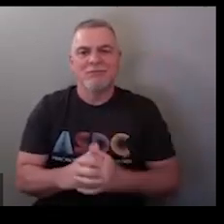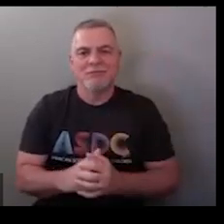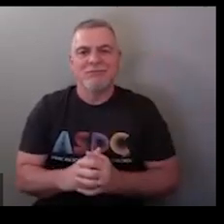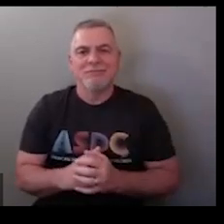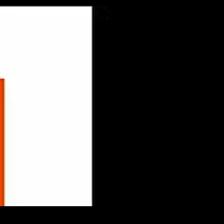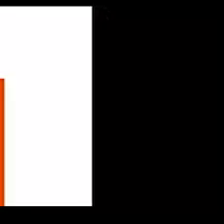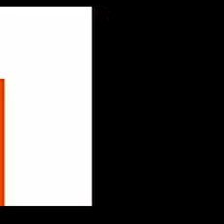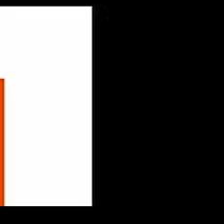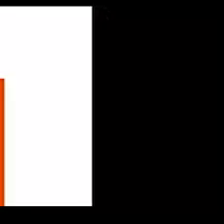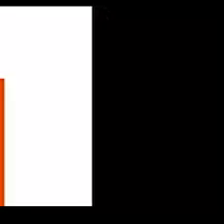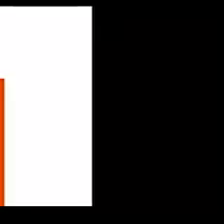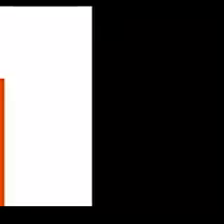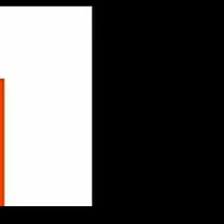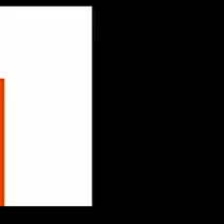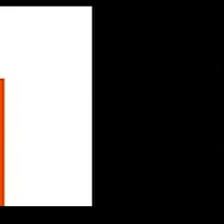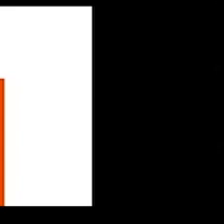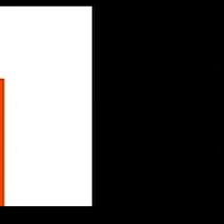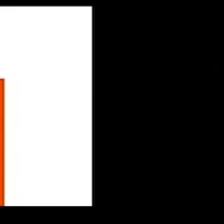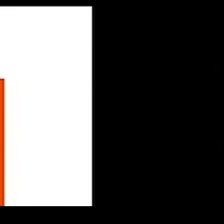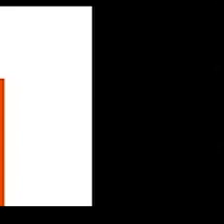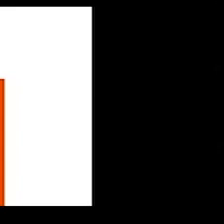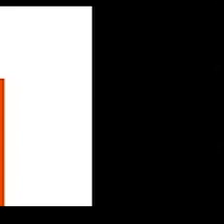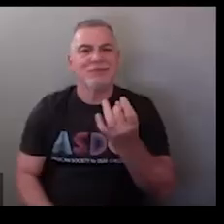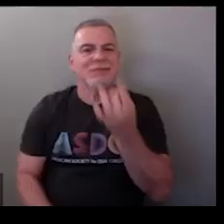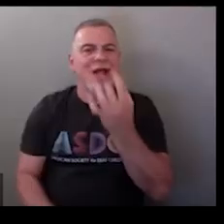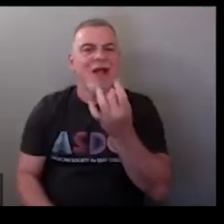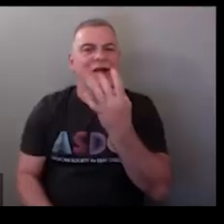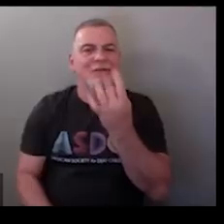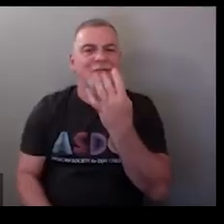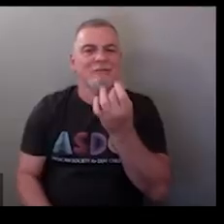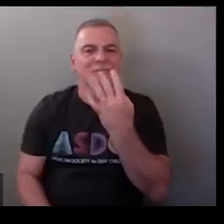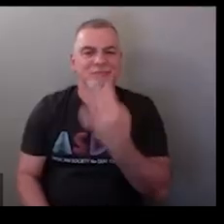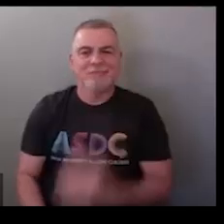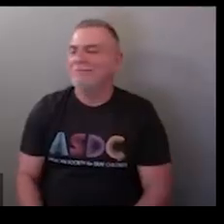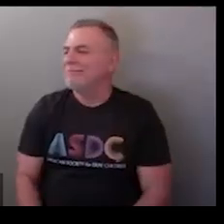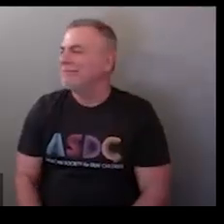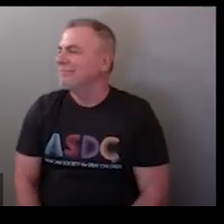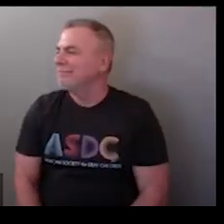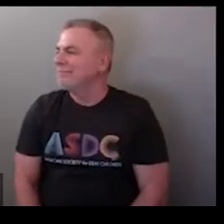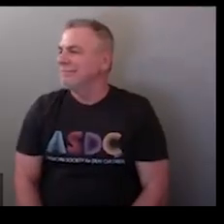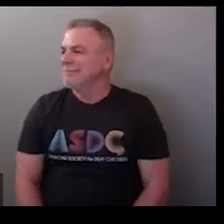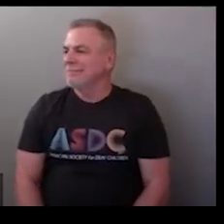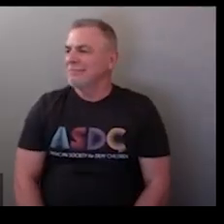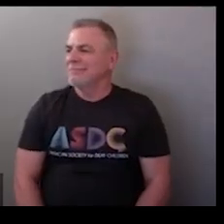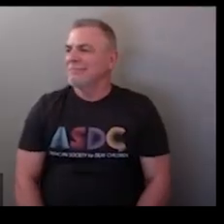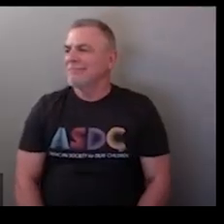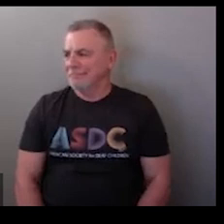okay so just reviewing this slide one more time snack okay so